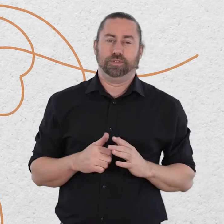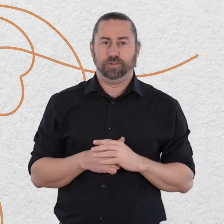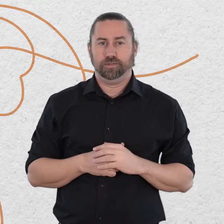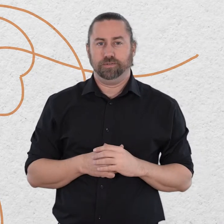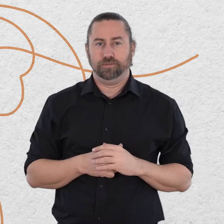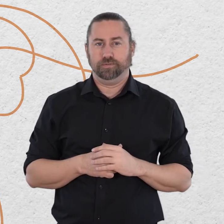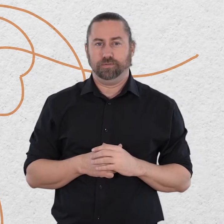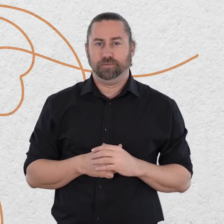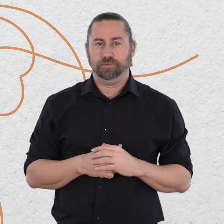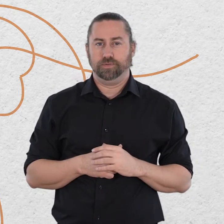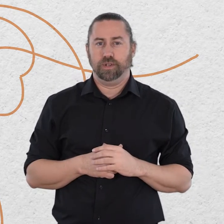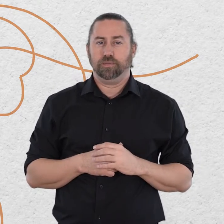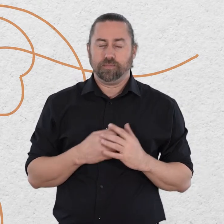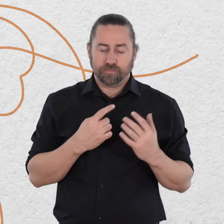and protected